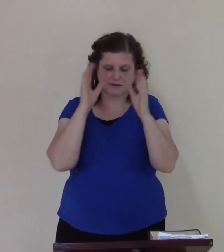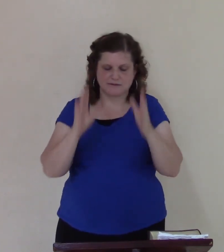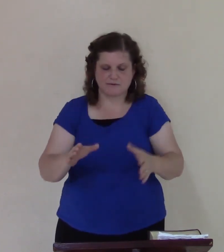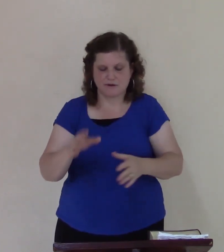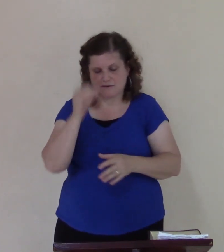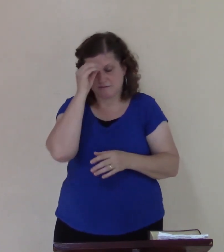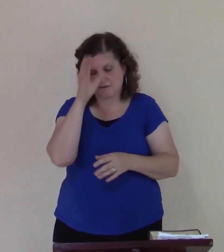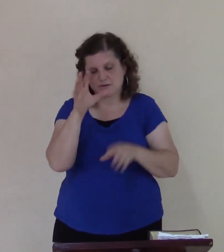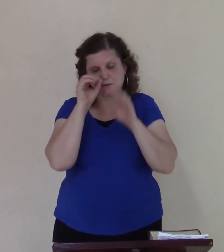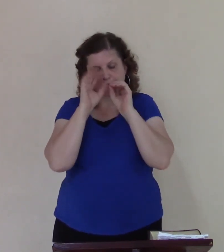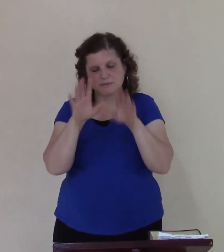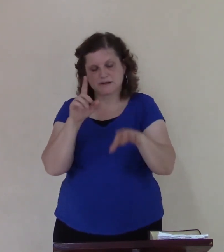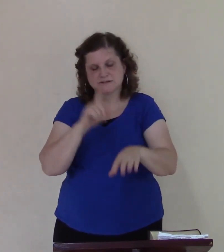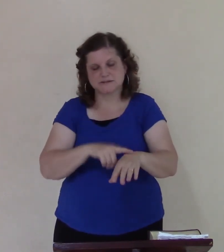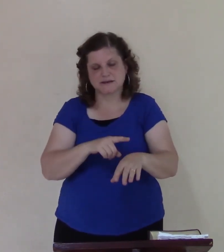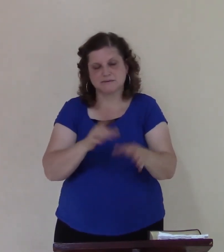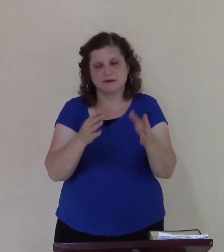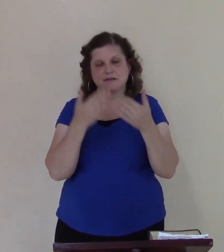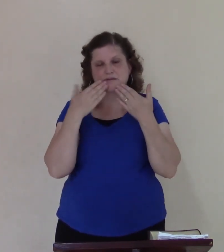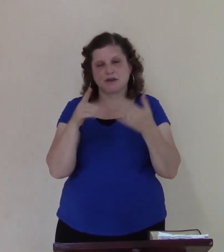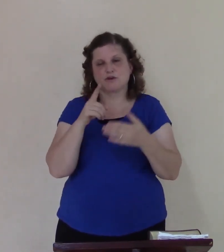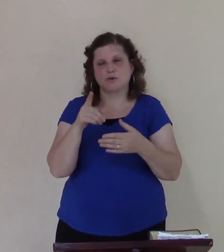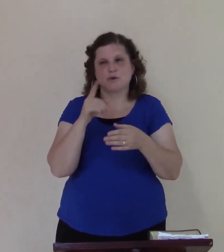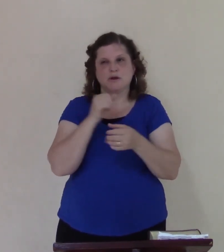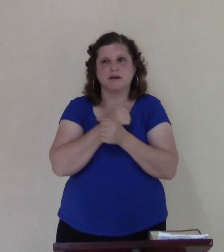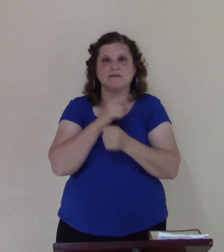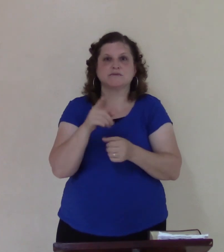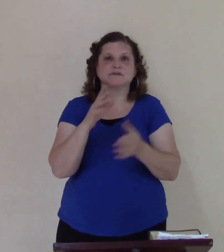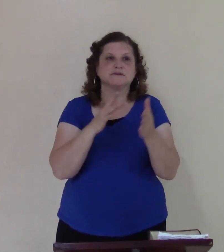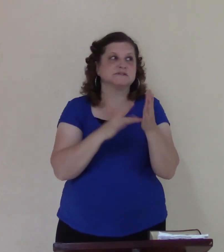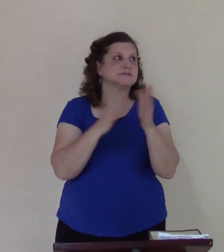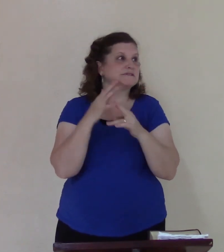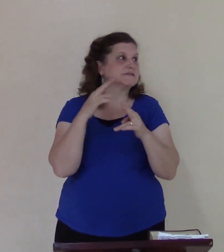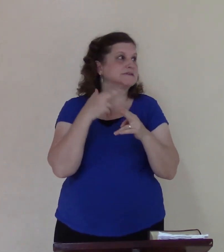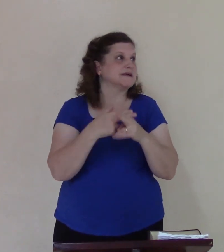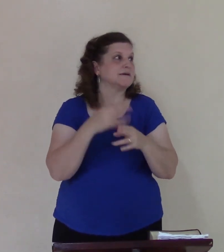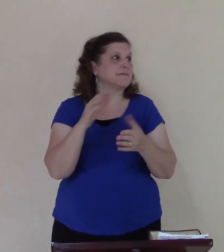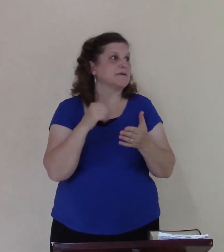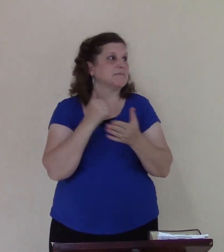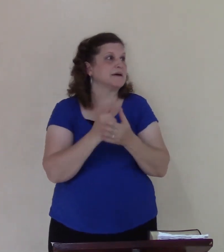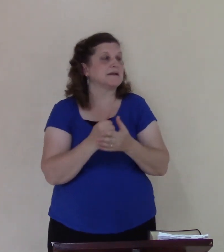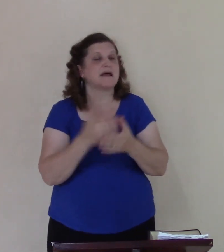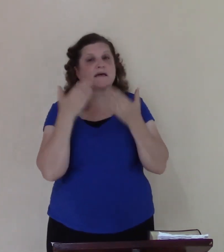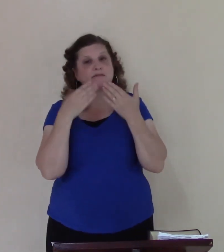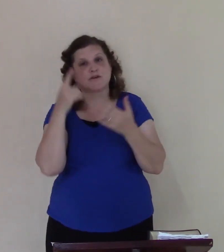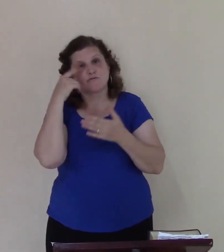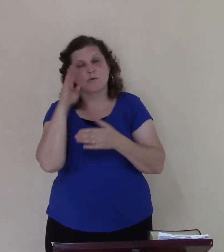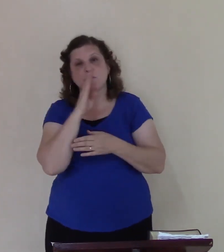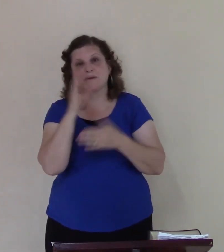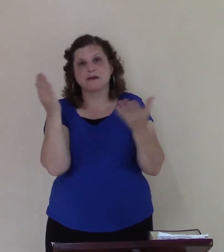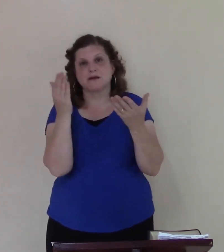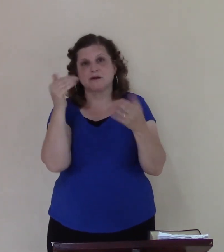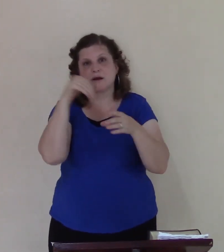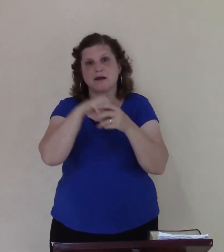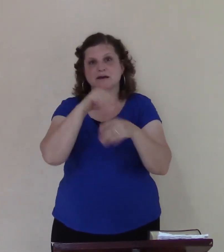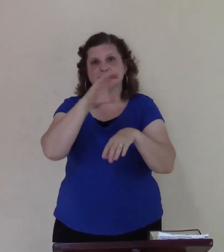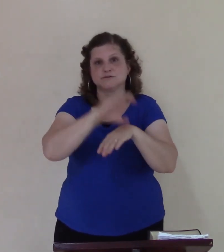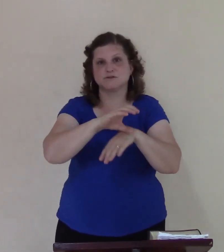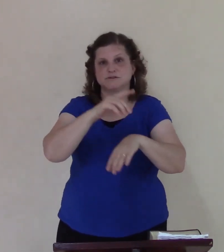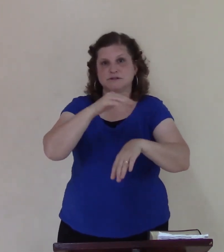bless the rest of night and thank you for being here our service tonight if you have any questions about the service or about the